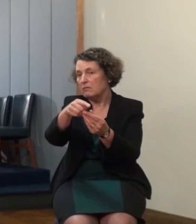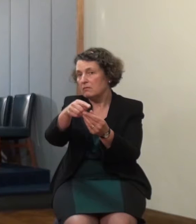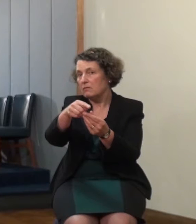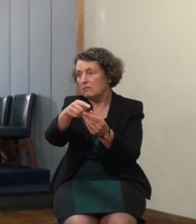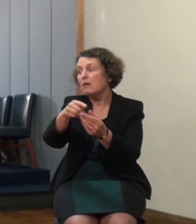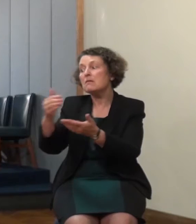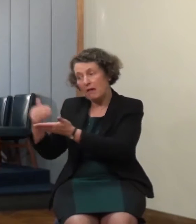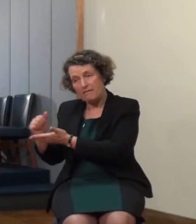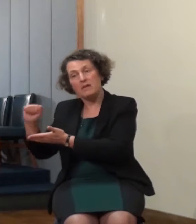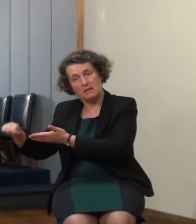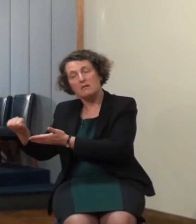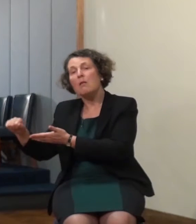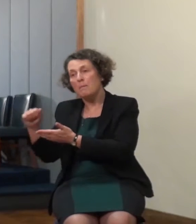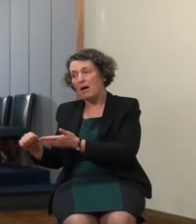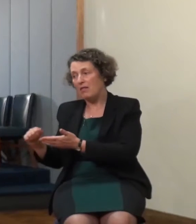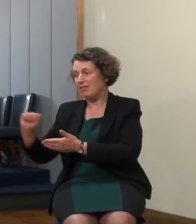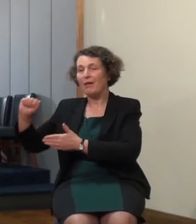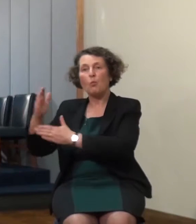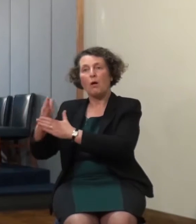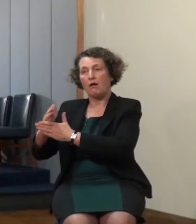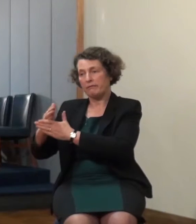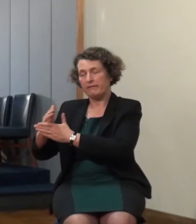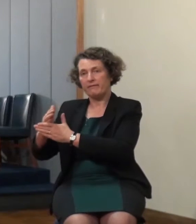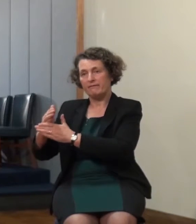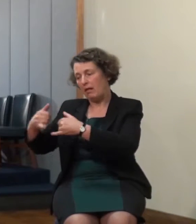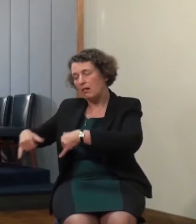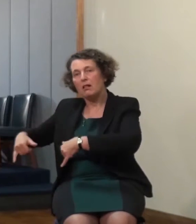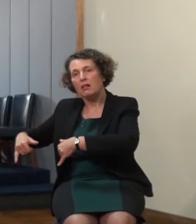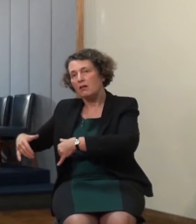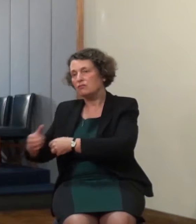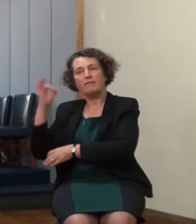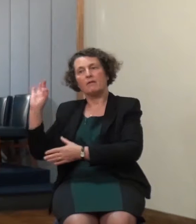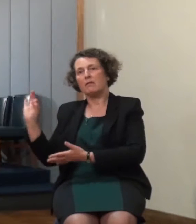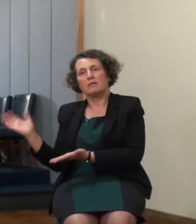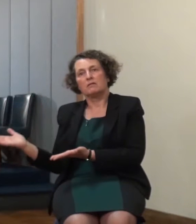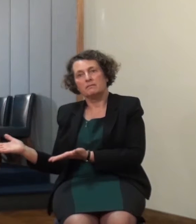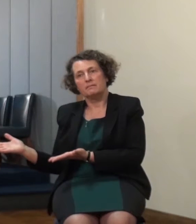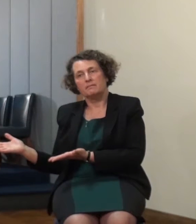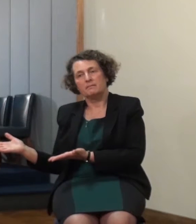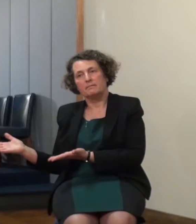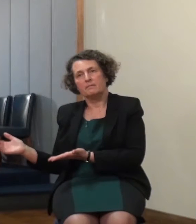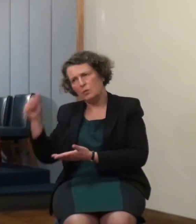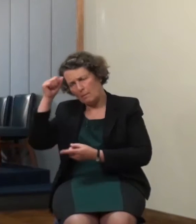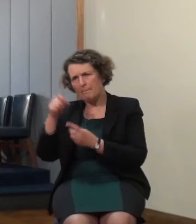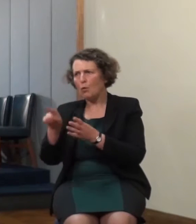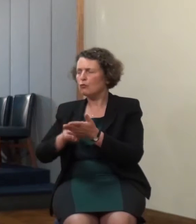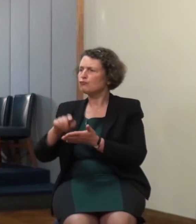though they will be saved those by fire as the apostle Paul puts it so dear